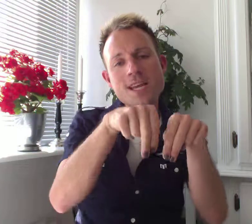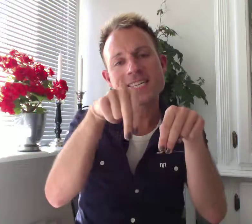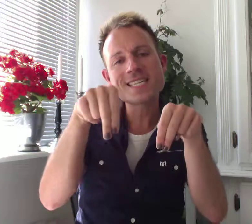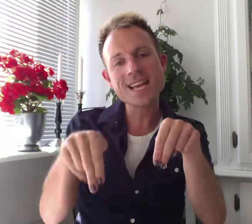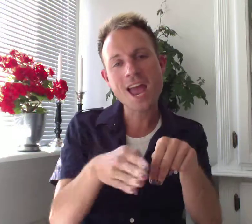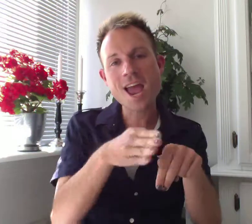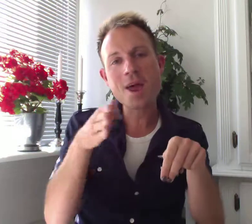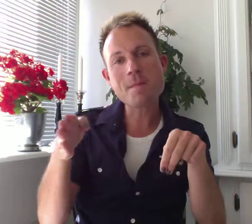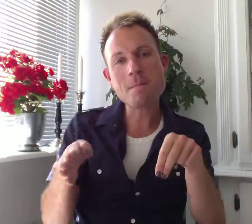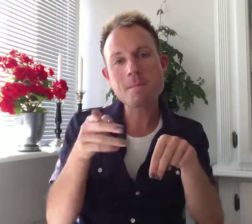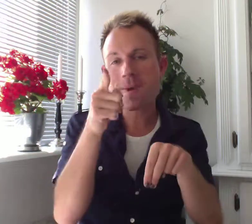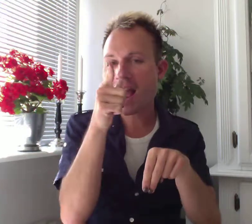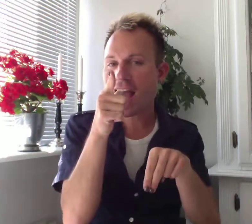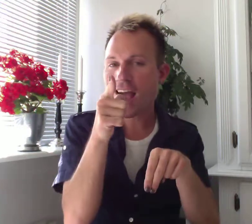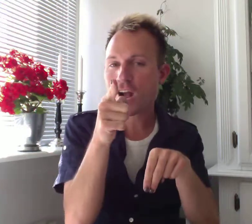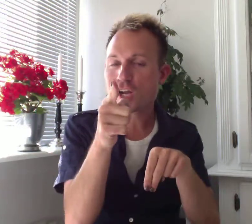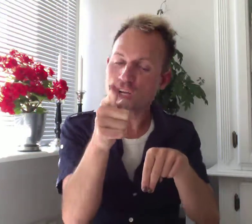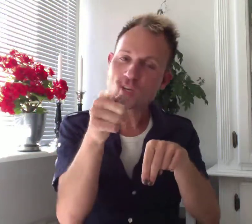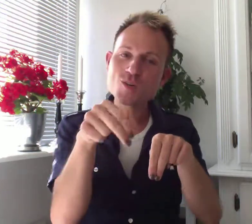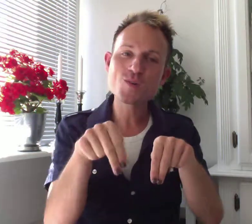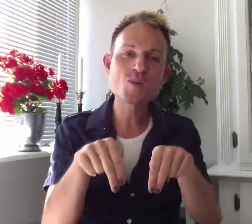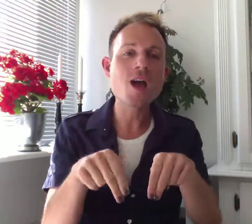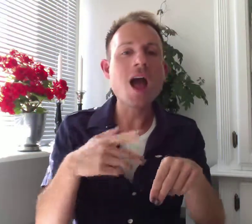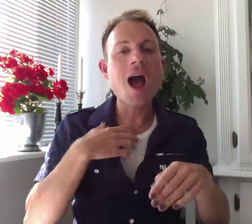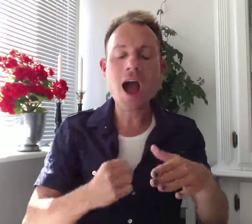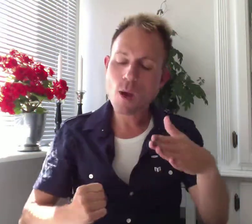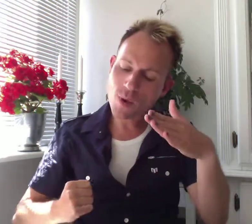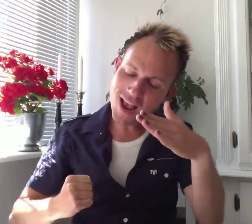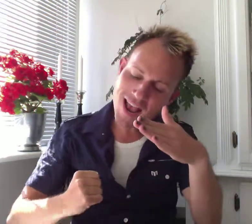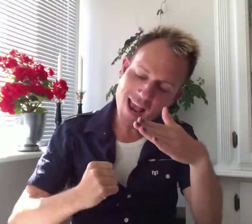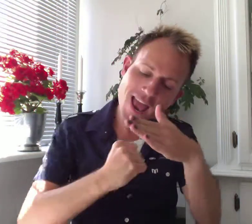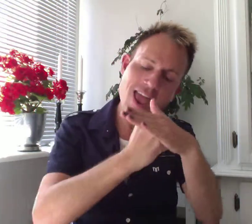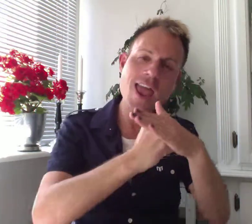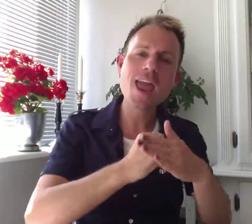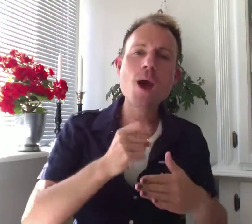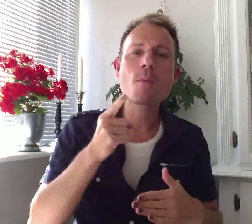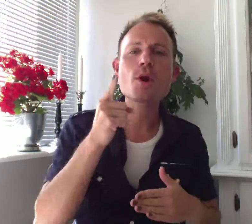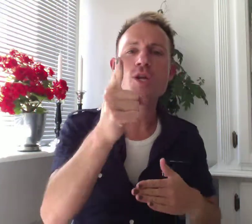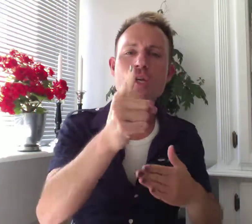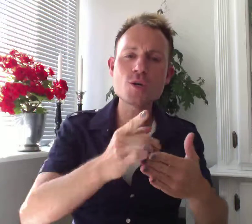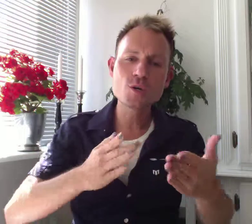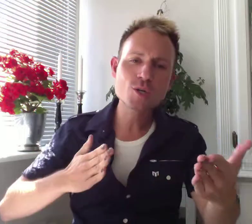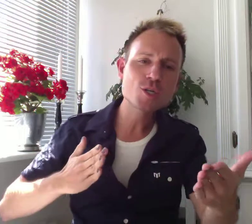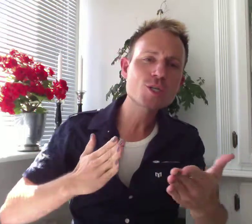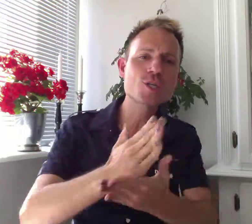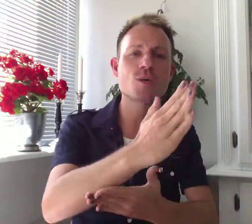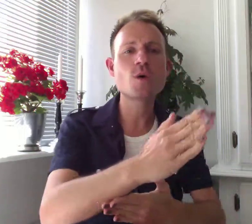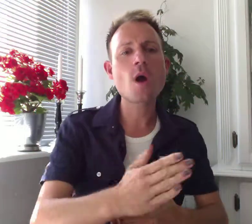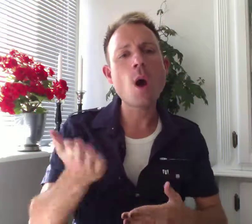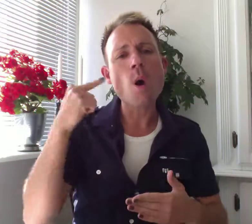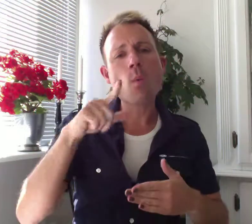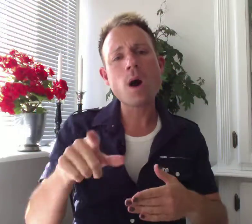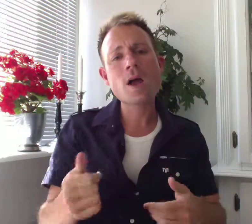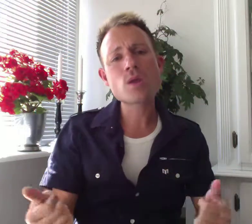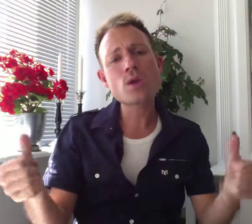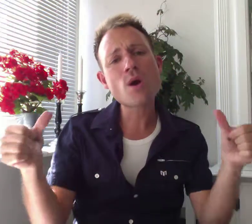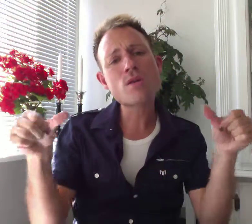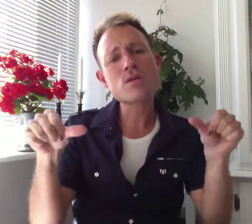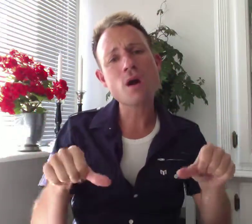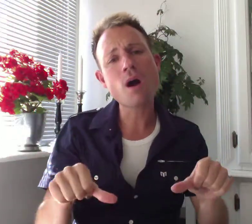stand by you. I will help you through. When you've done